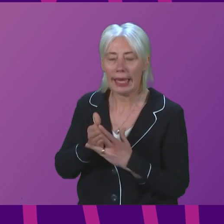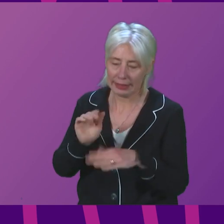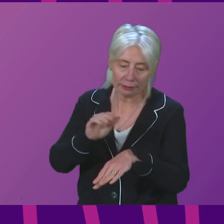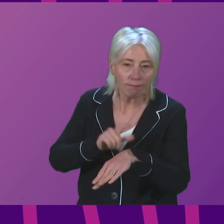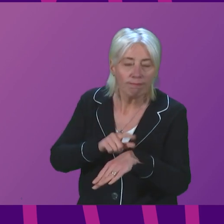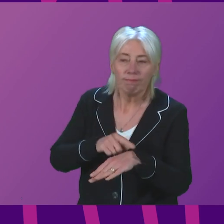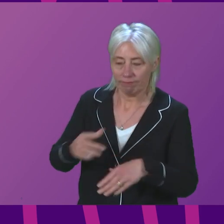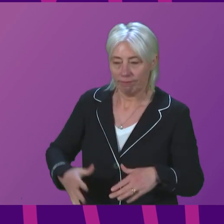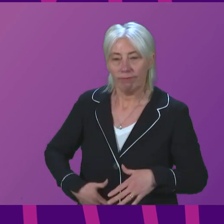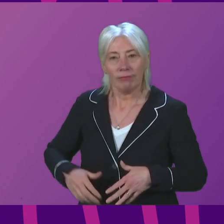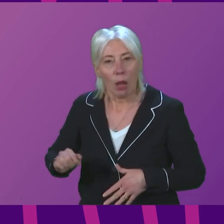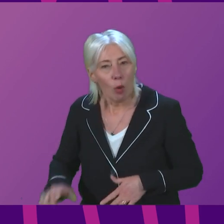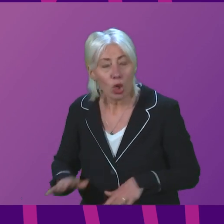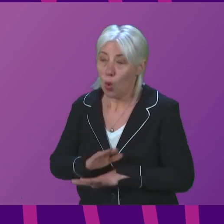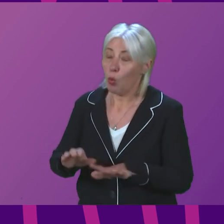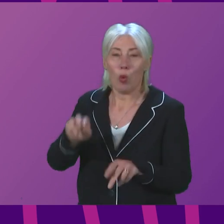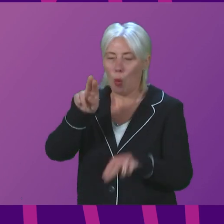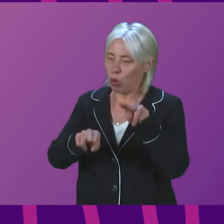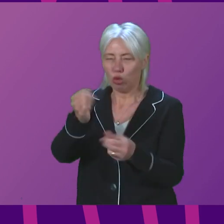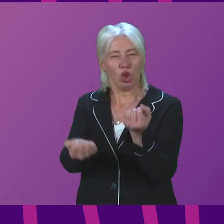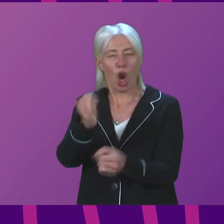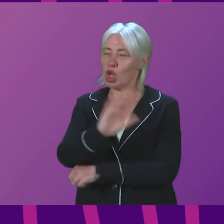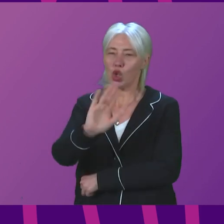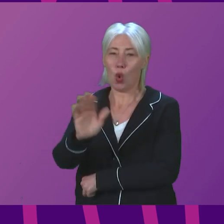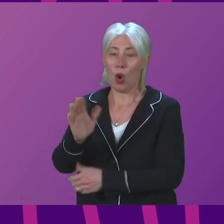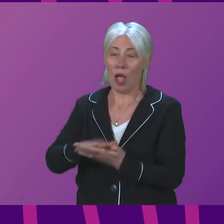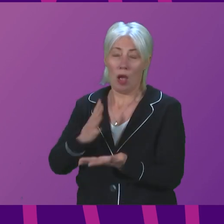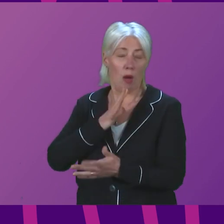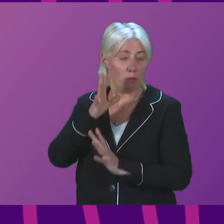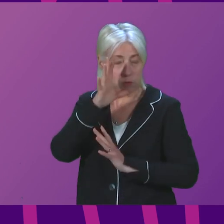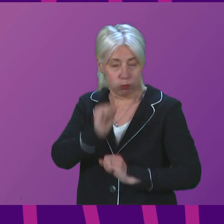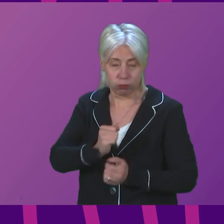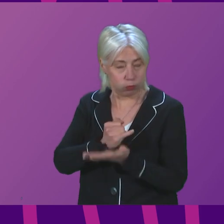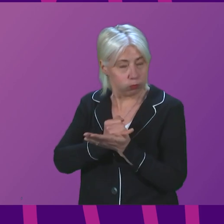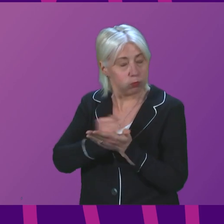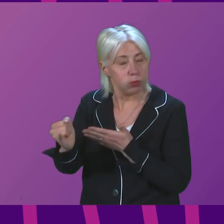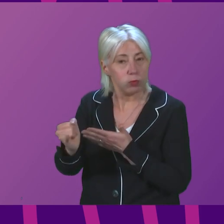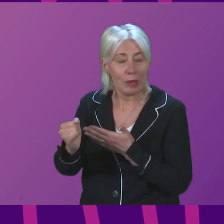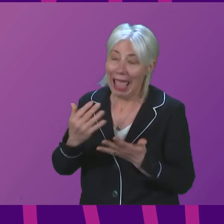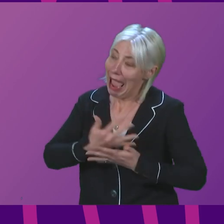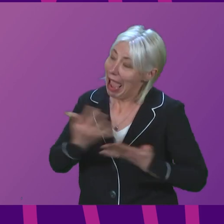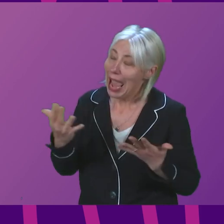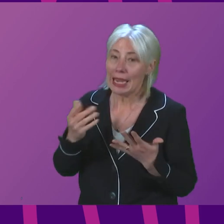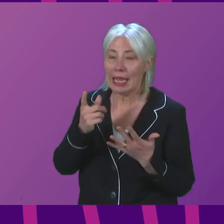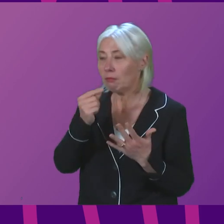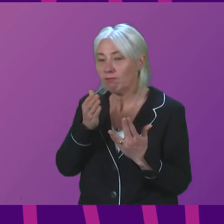abortions without judgment. I condemn, and I will do so in the strongest possible terms, any attempts to intimidate women